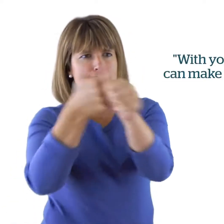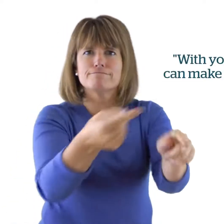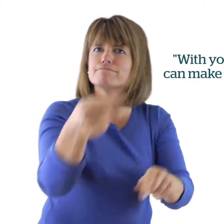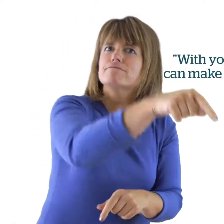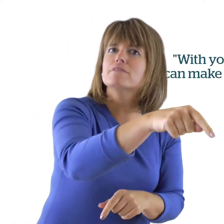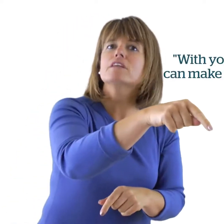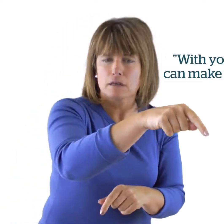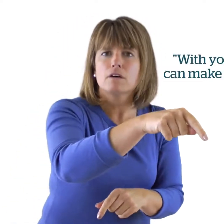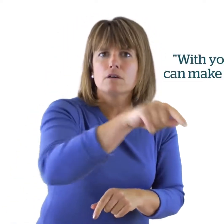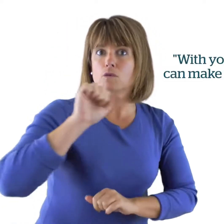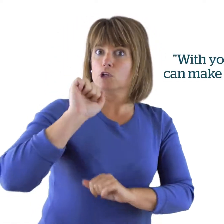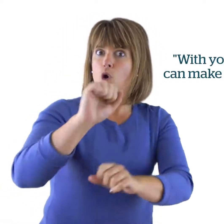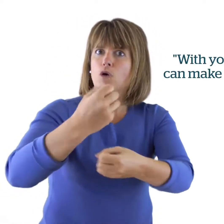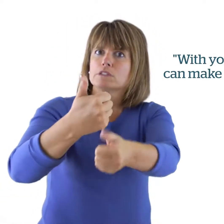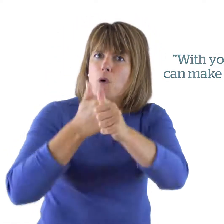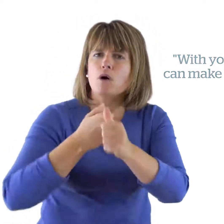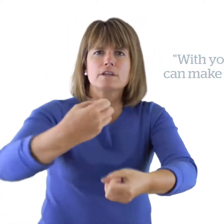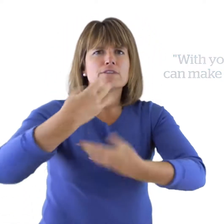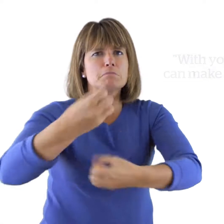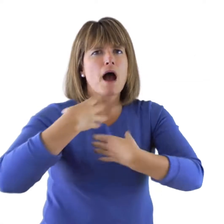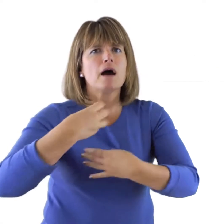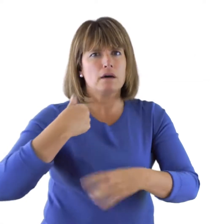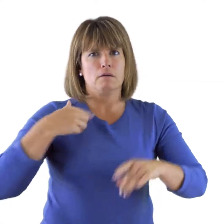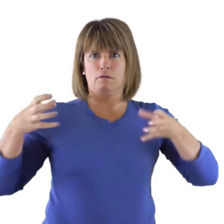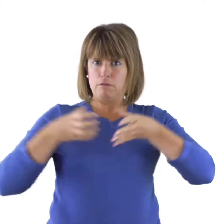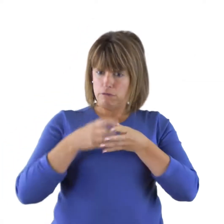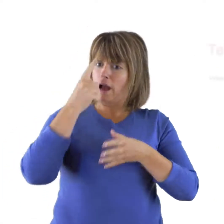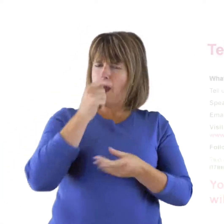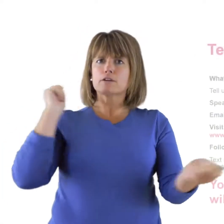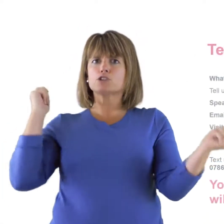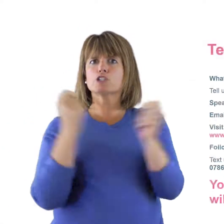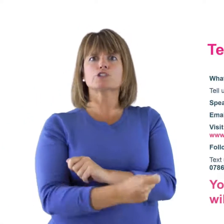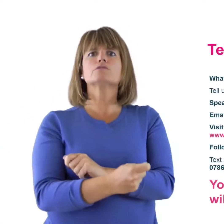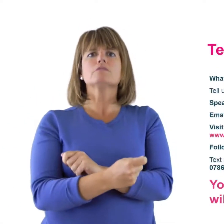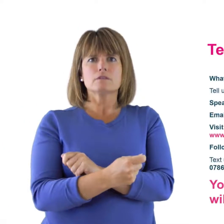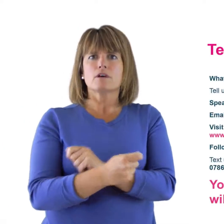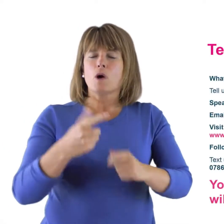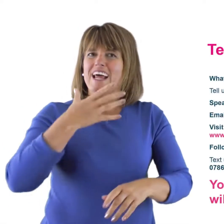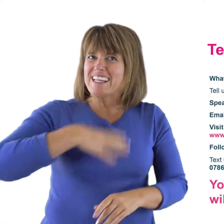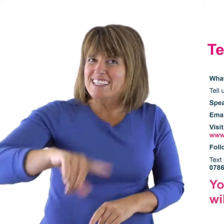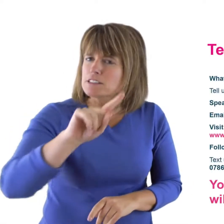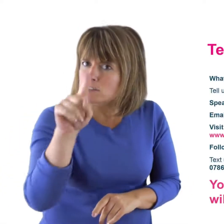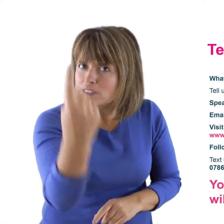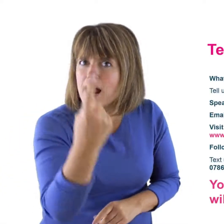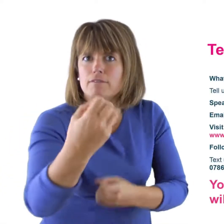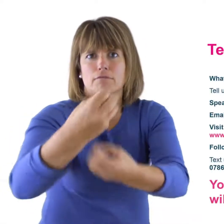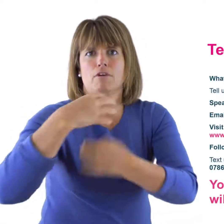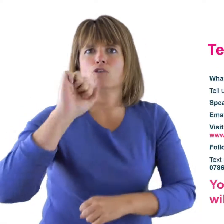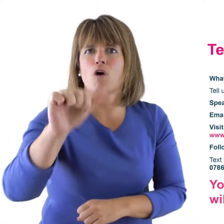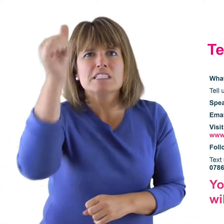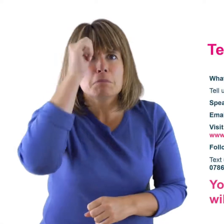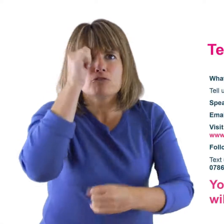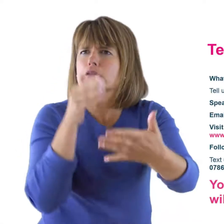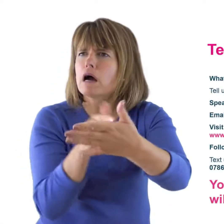but we need you to tell us about your experiences. One of the simplest ways to contact us is online where you can leave